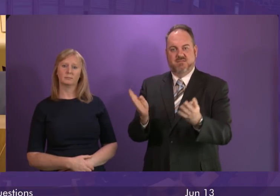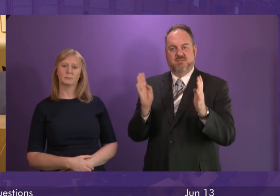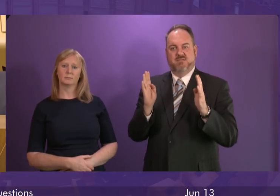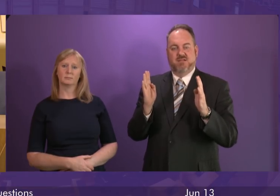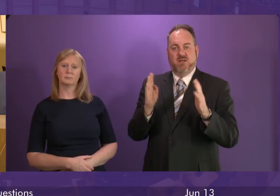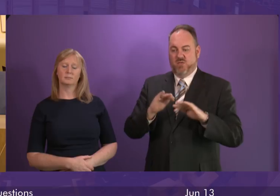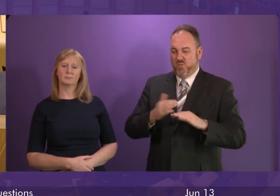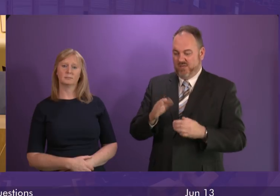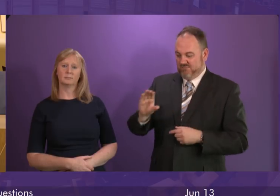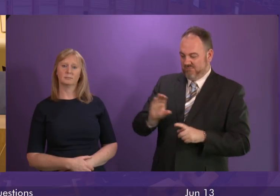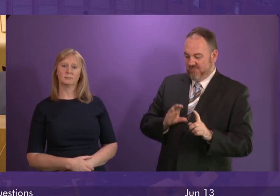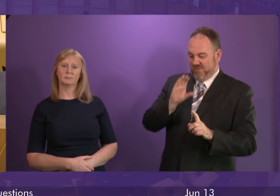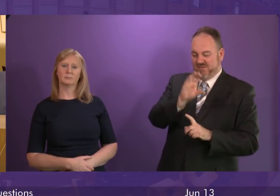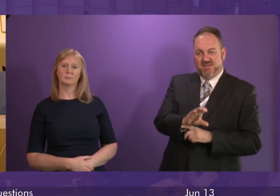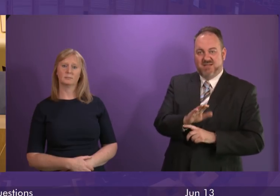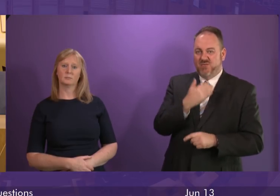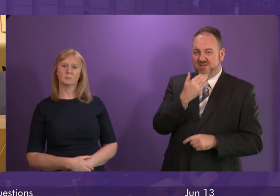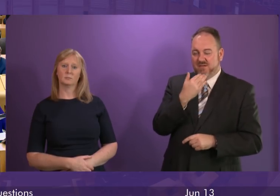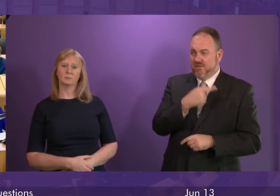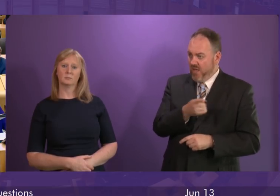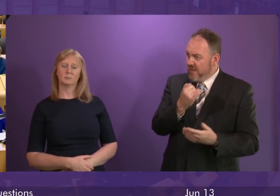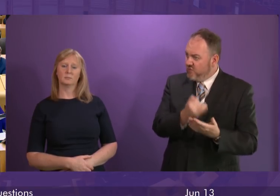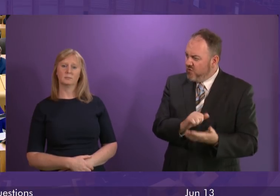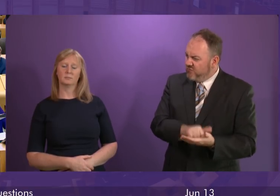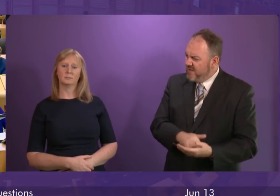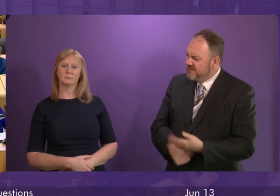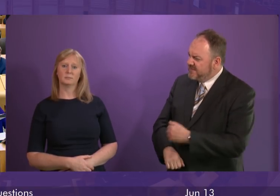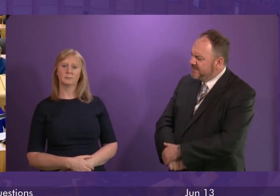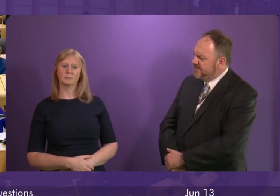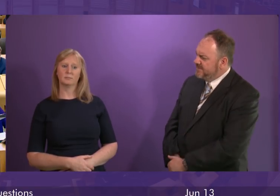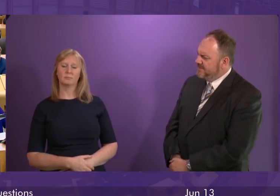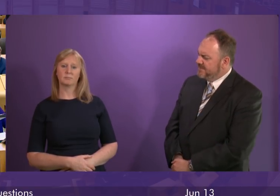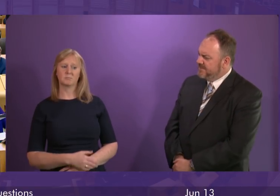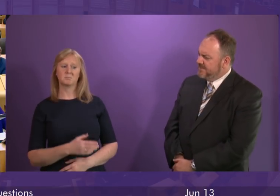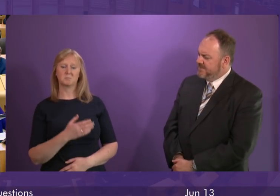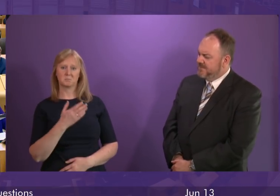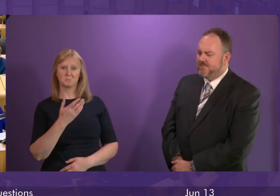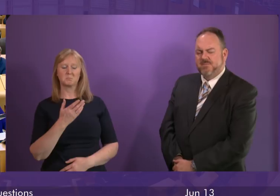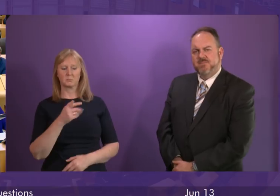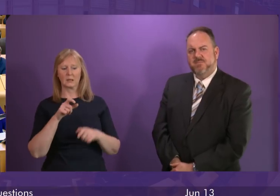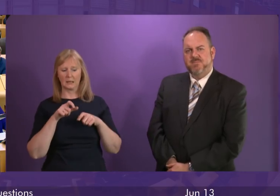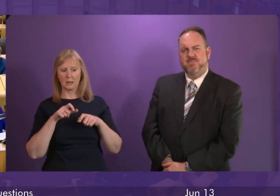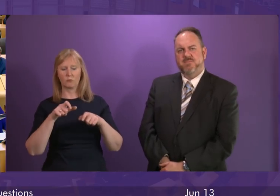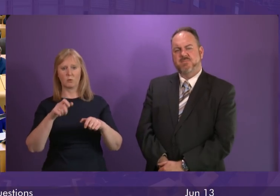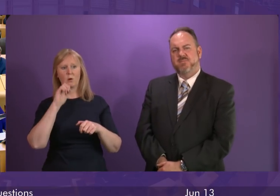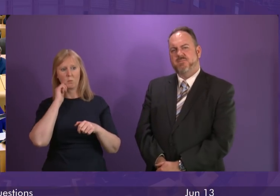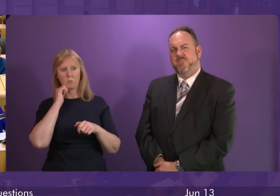NHS funding. Are the GPs wrong? First Minister. Continue to talk to and work with GPs. I understand the